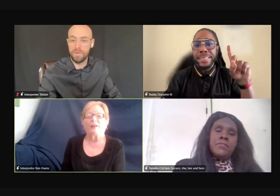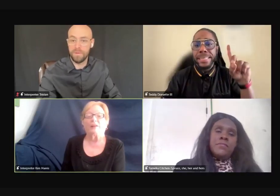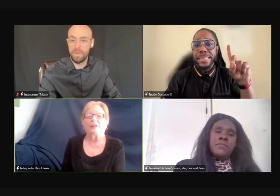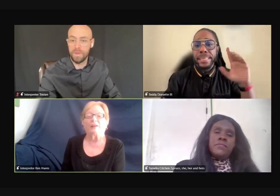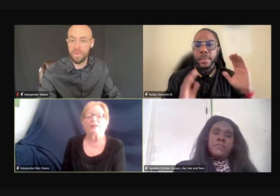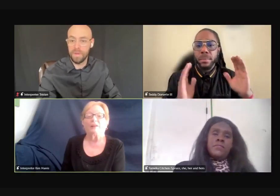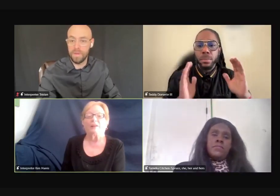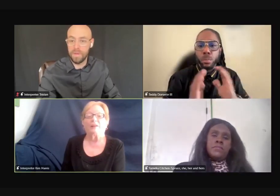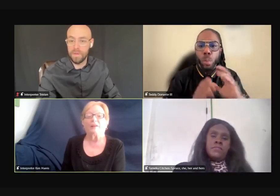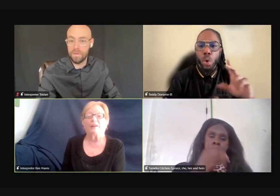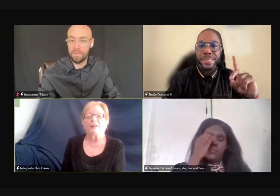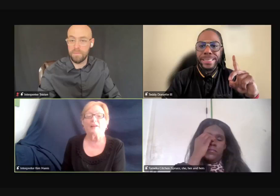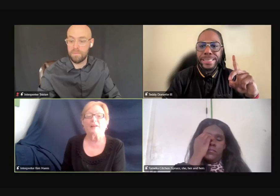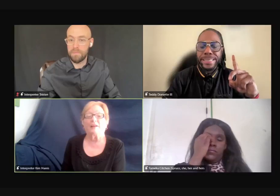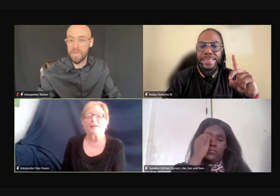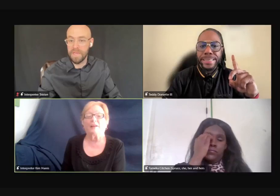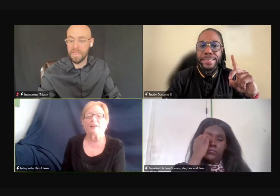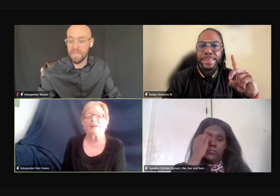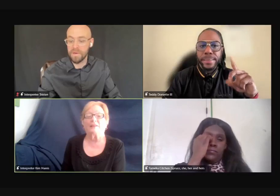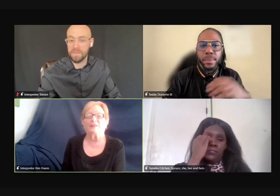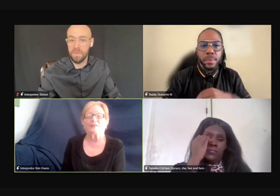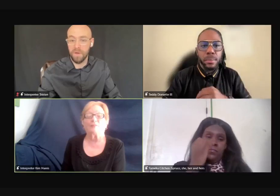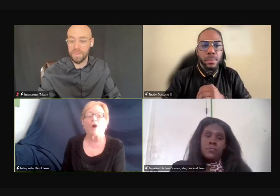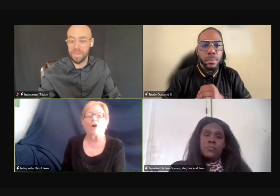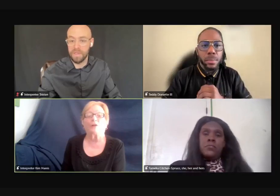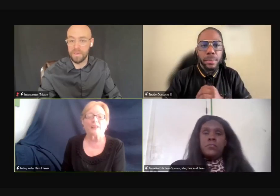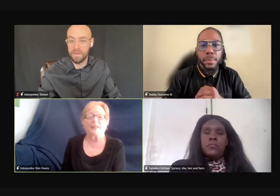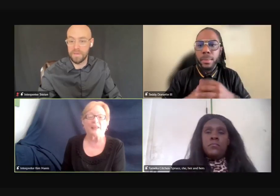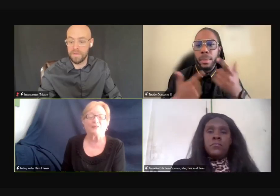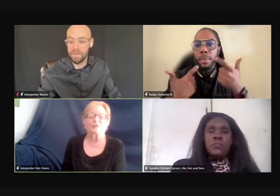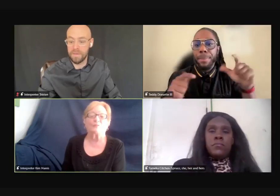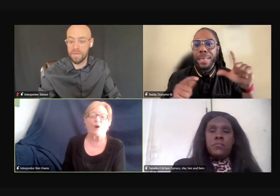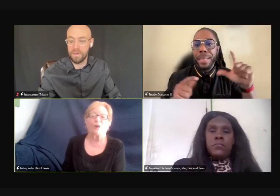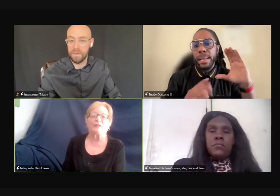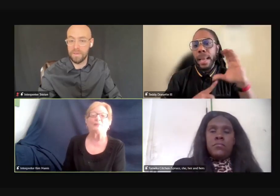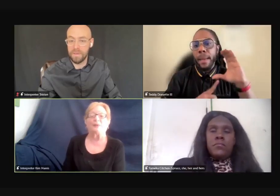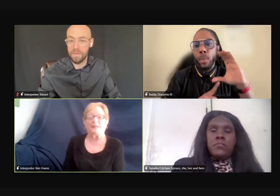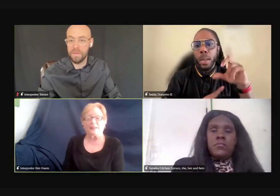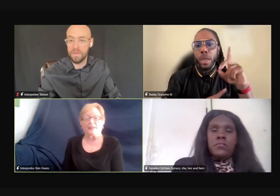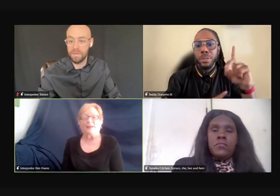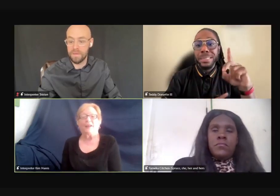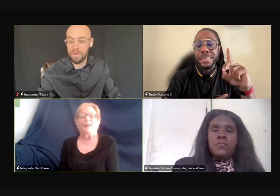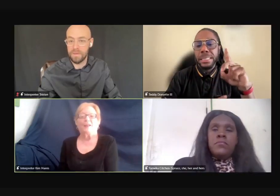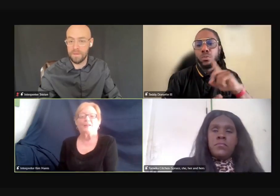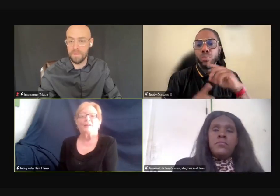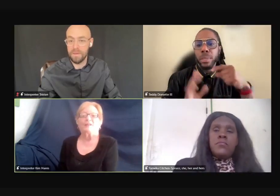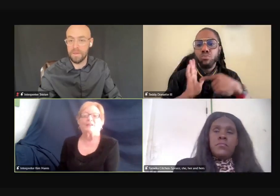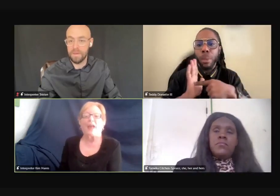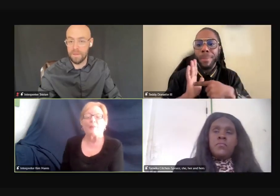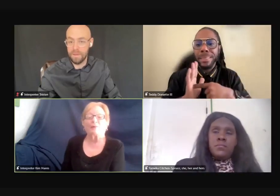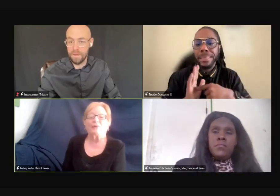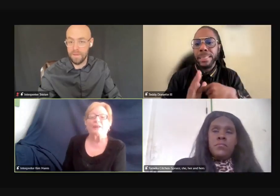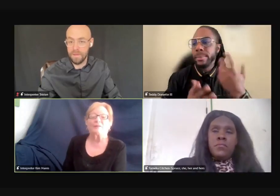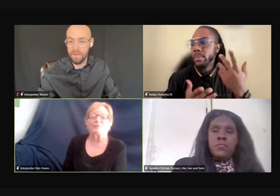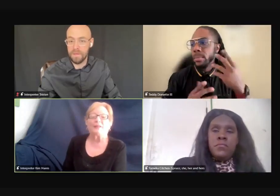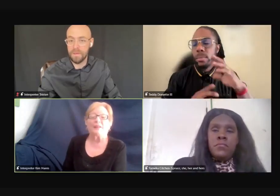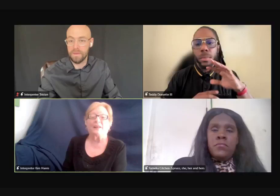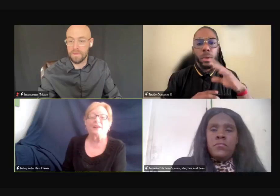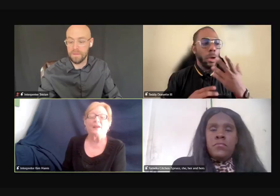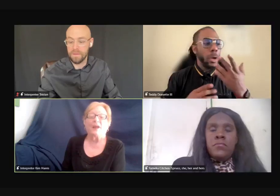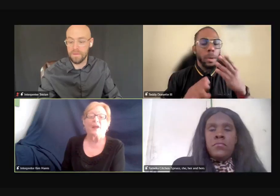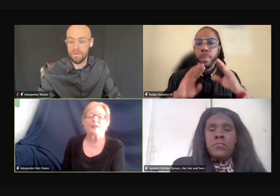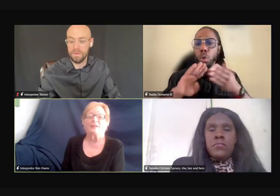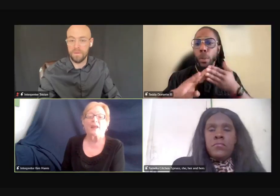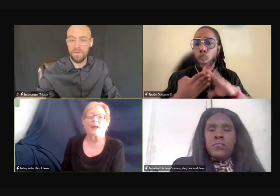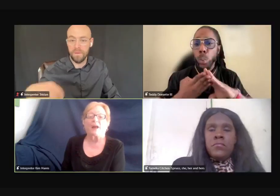the small D, the small D, big D, the capital D, the big